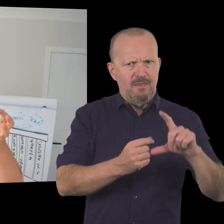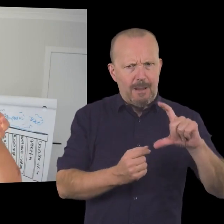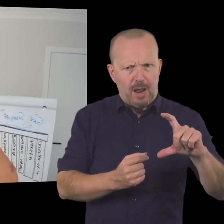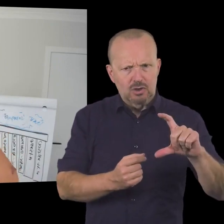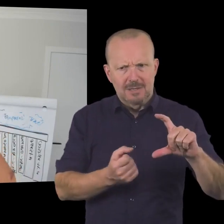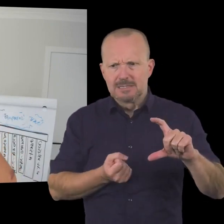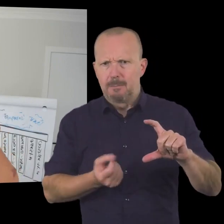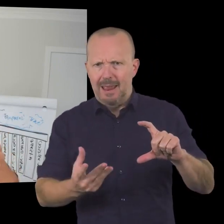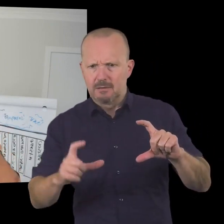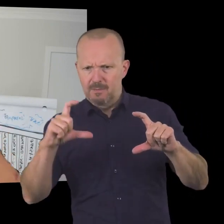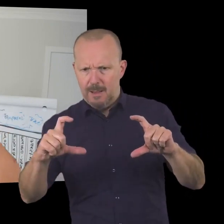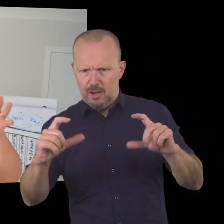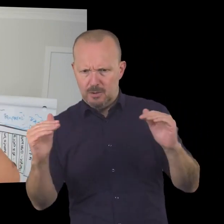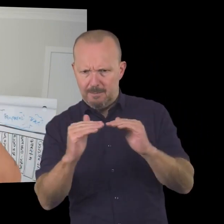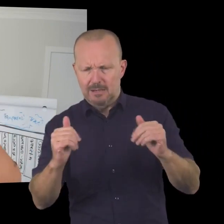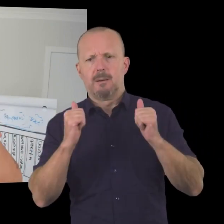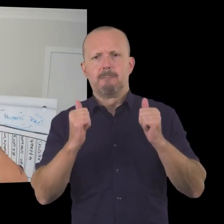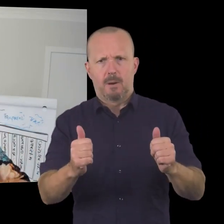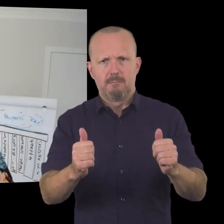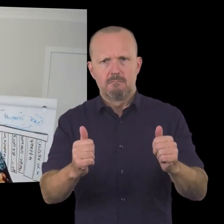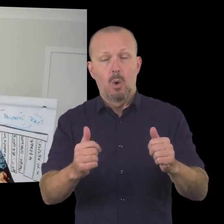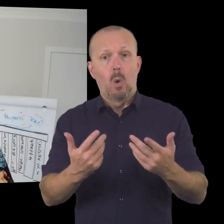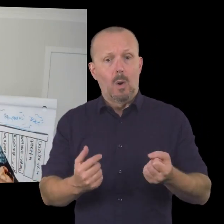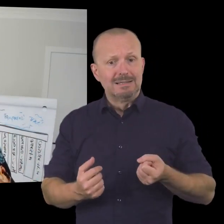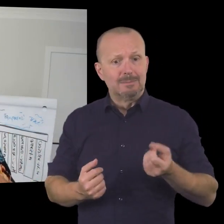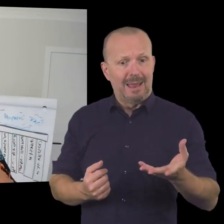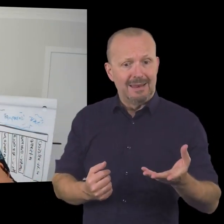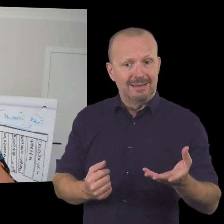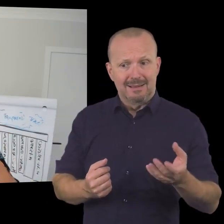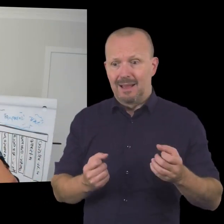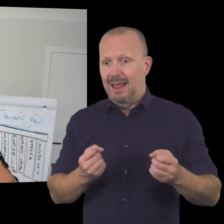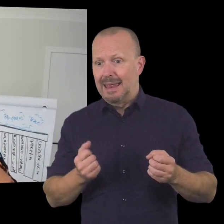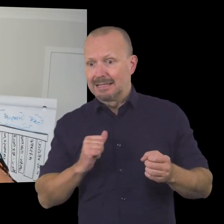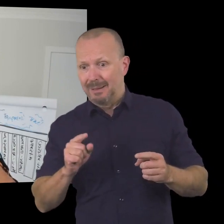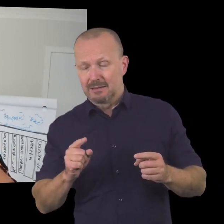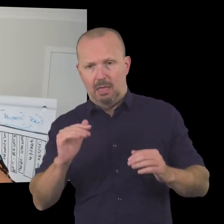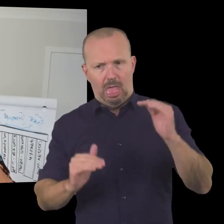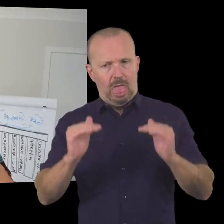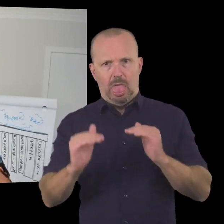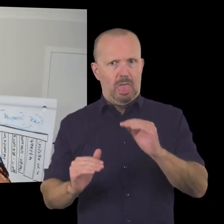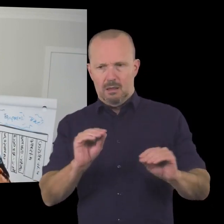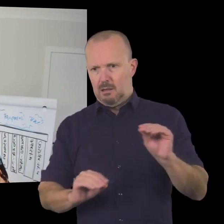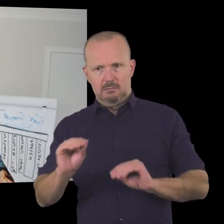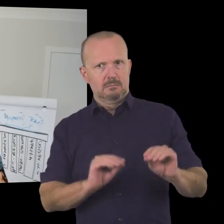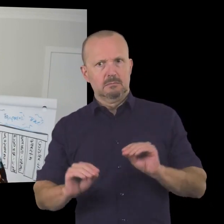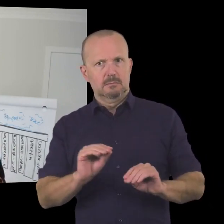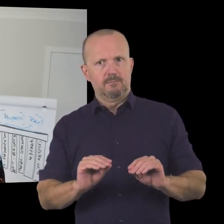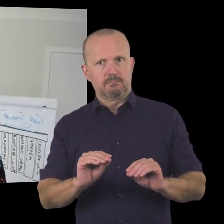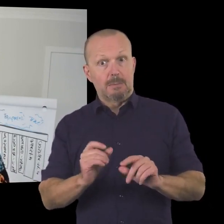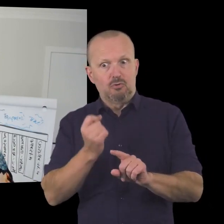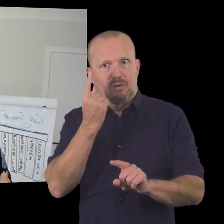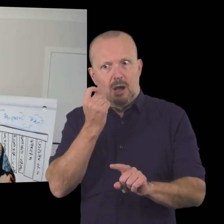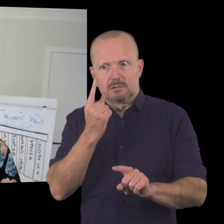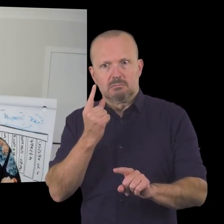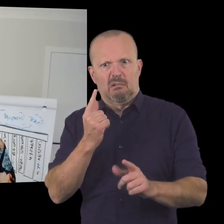going out and how we hope things would be coming in what does the picture look like so that you can adjust as you go so uh in months where you've brought in more